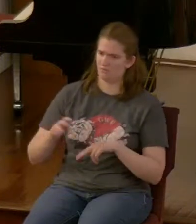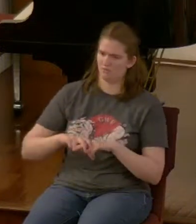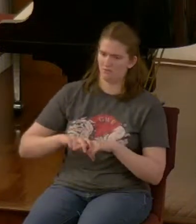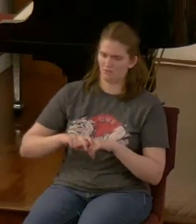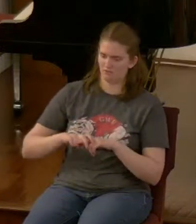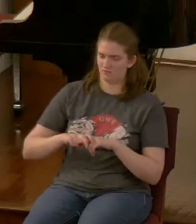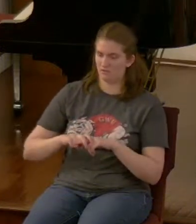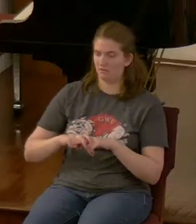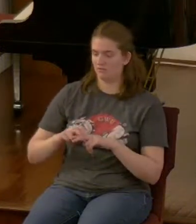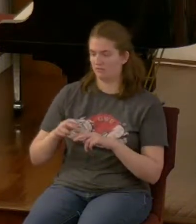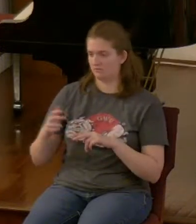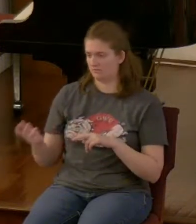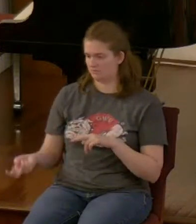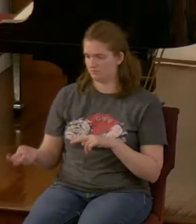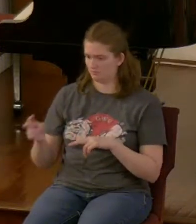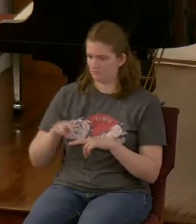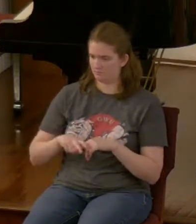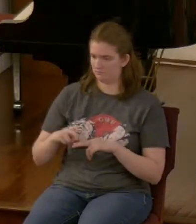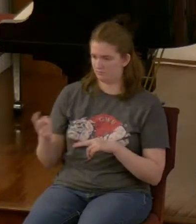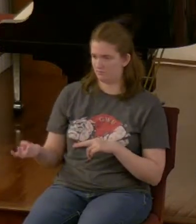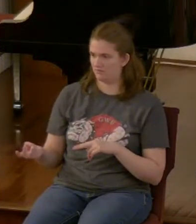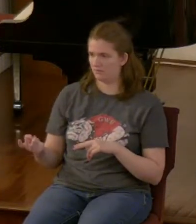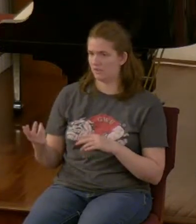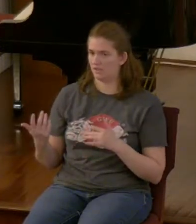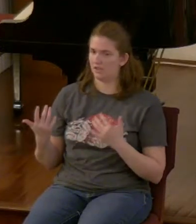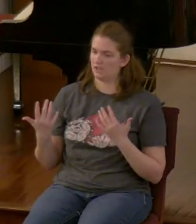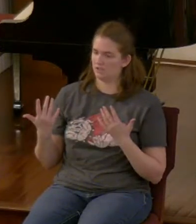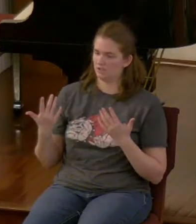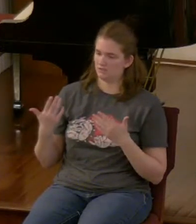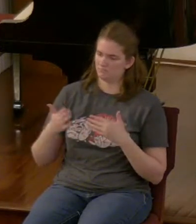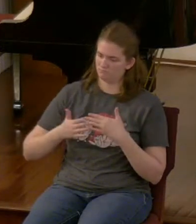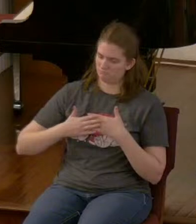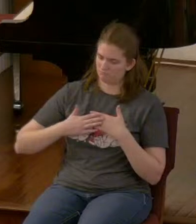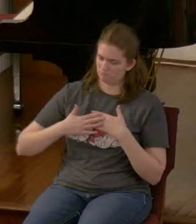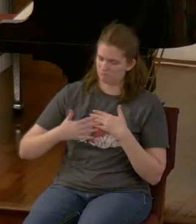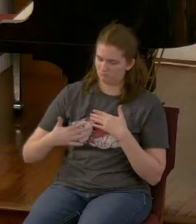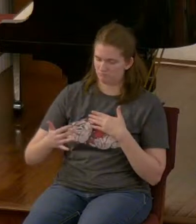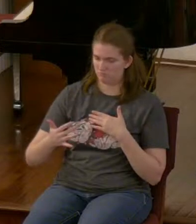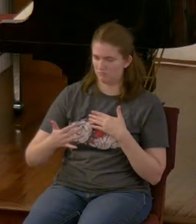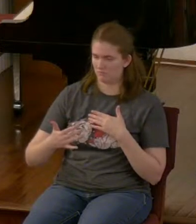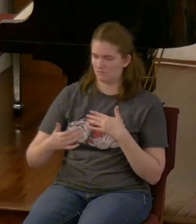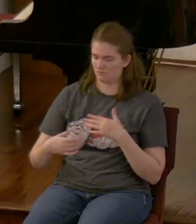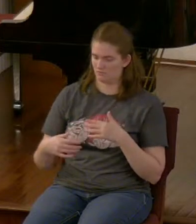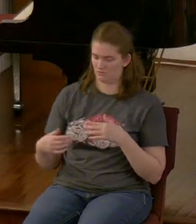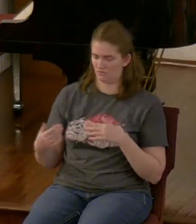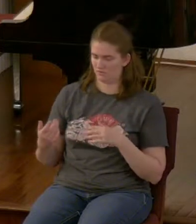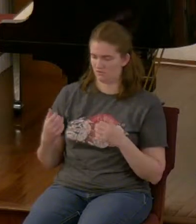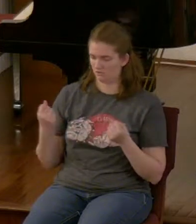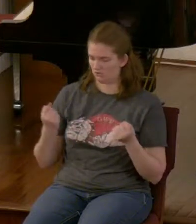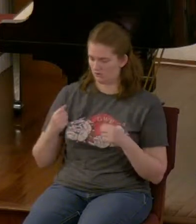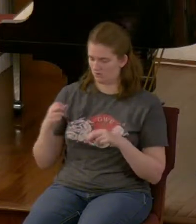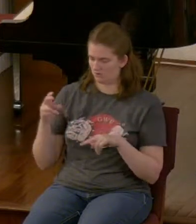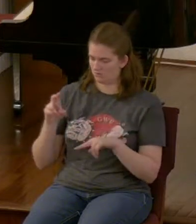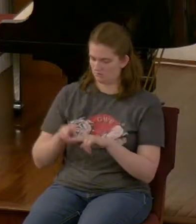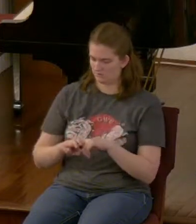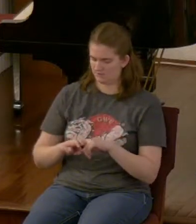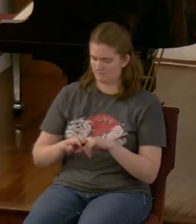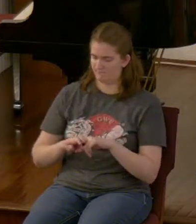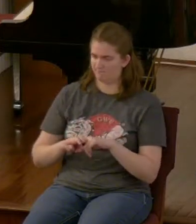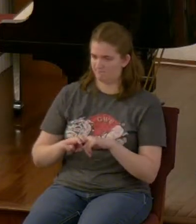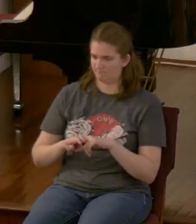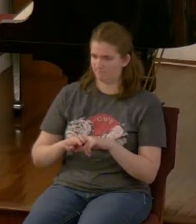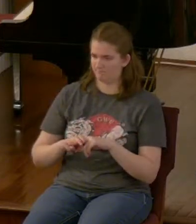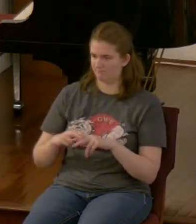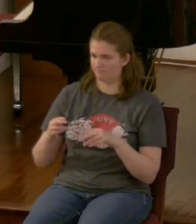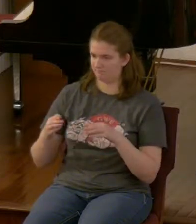eventually there's going to be a hole that develops in your car seat because of the friction that's what it's